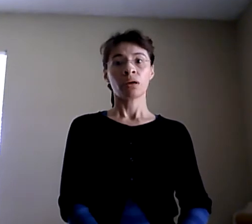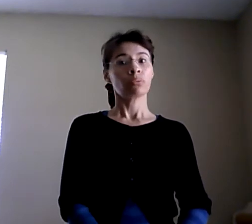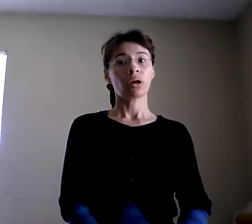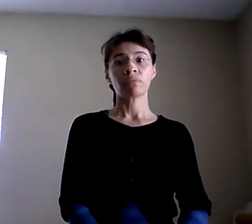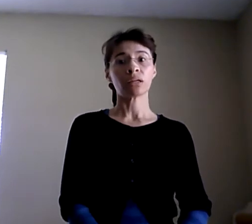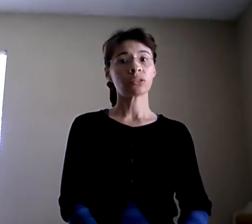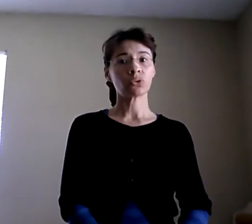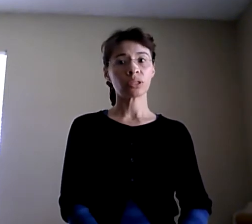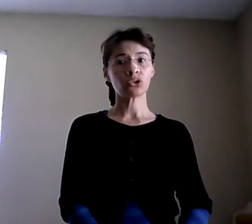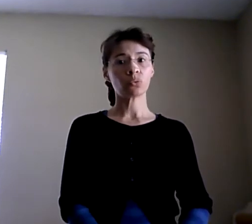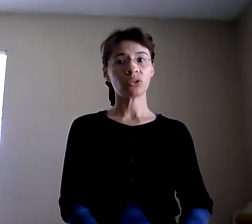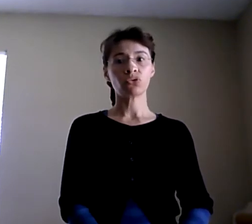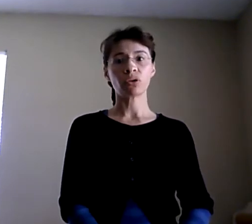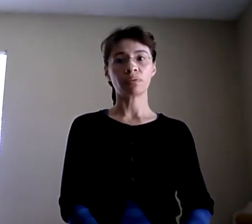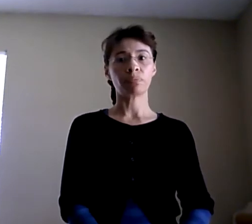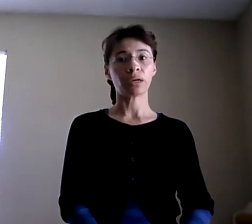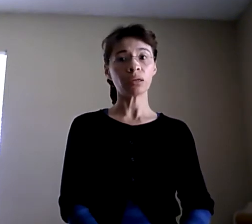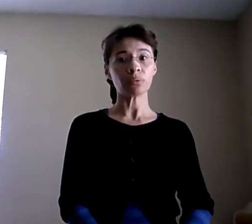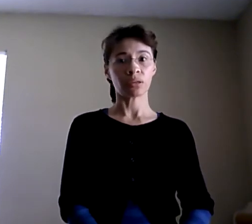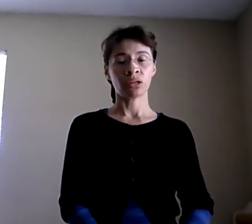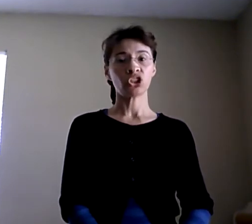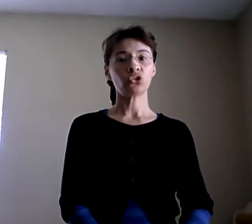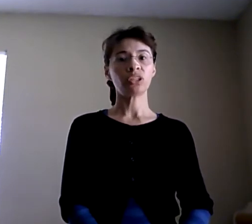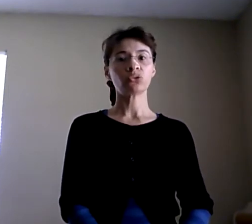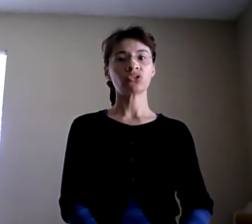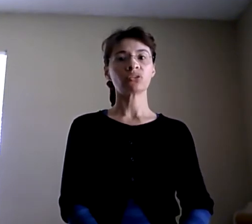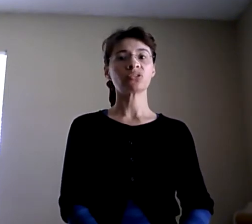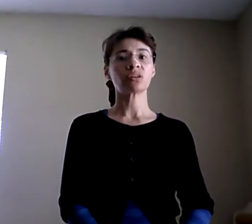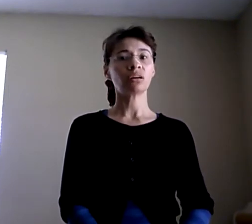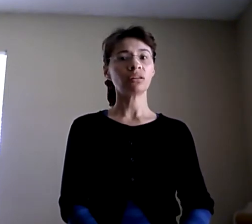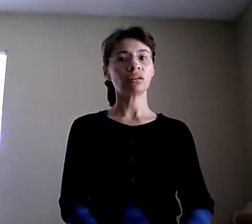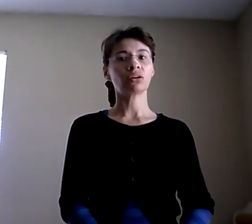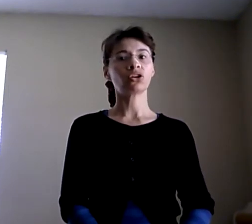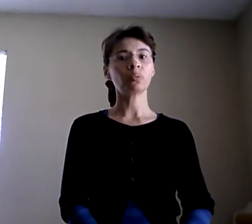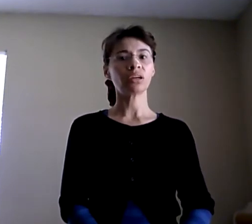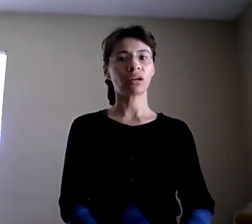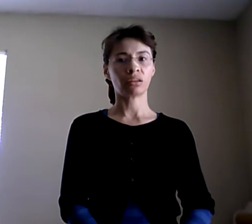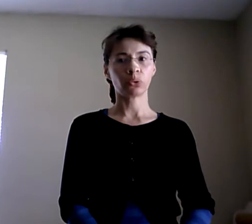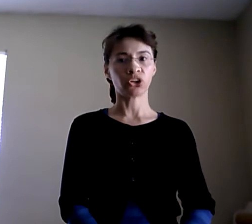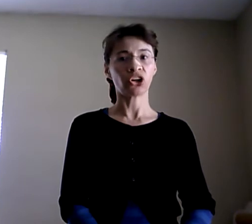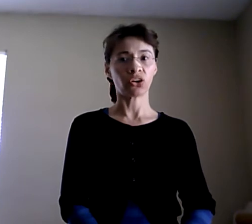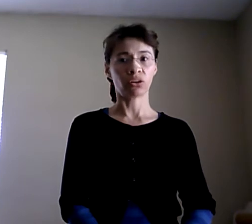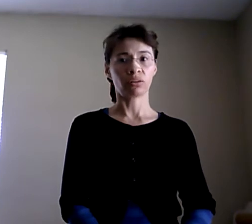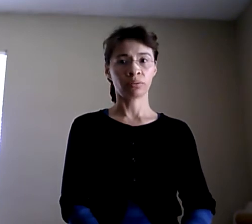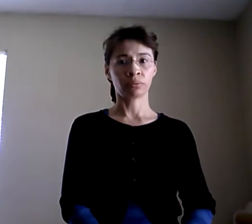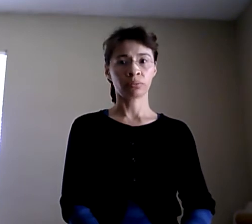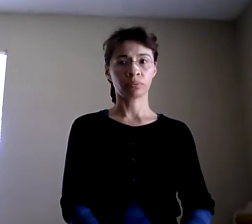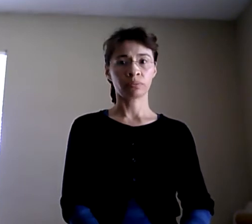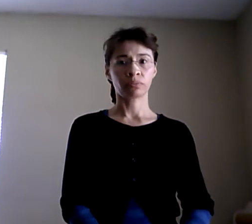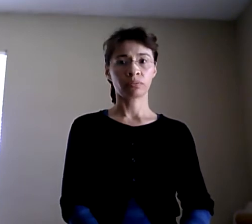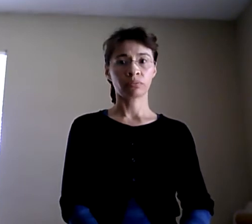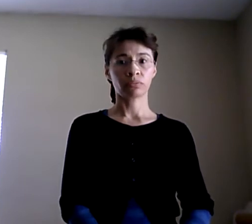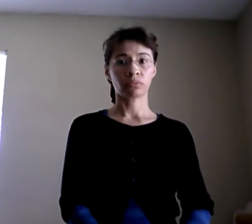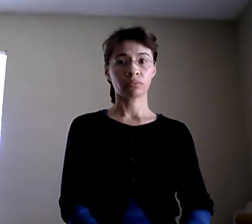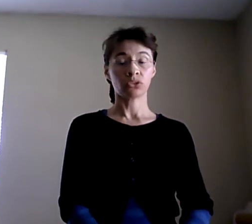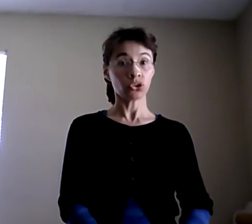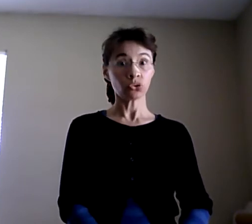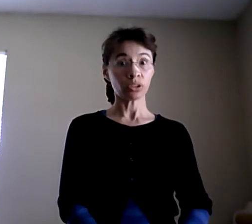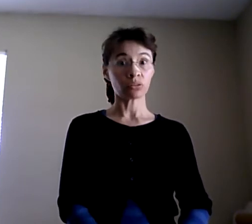Well, as soon as you meet your grandbaby, you need to start signing and communicating with her. Do you know any